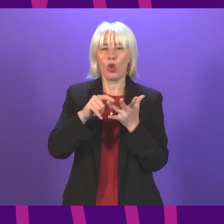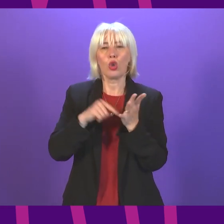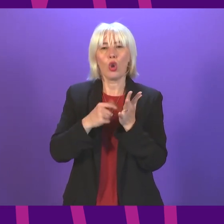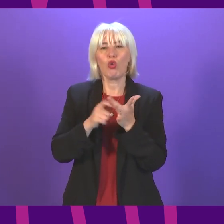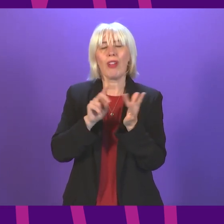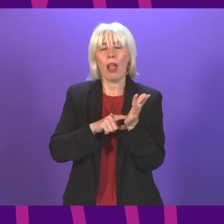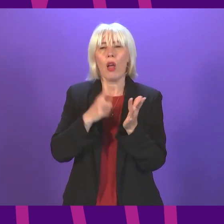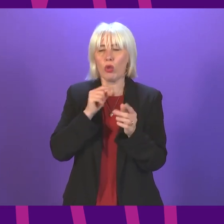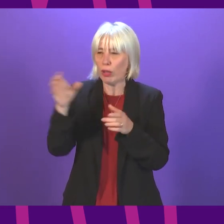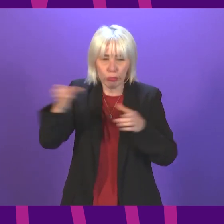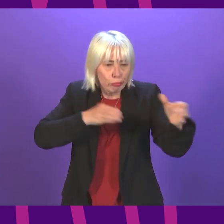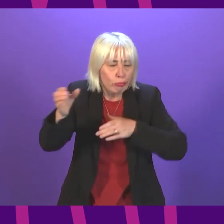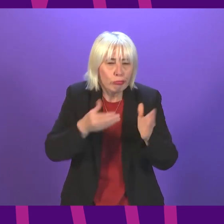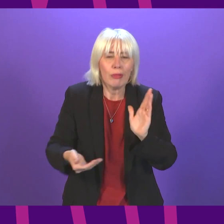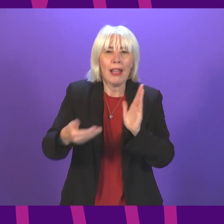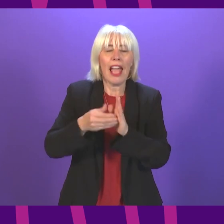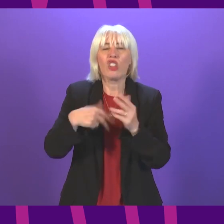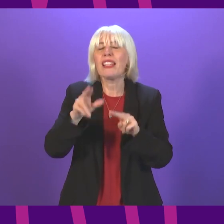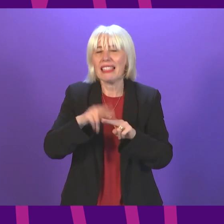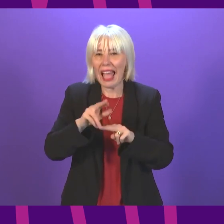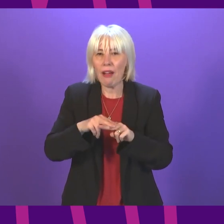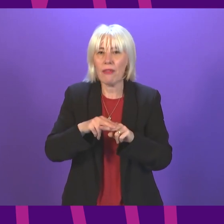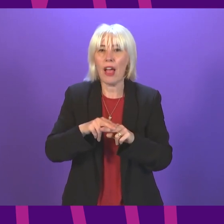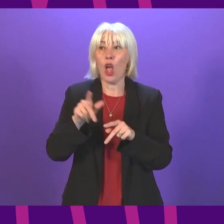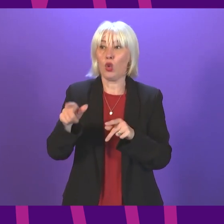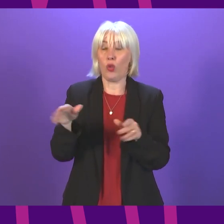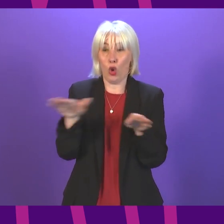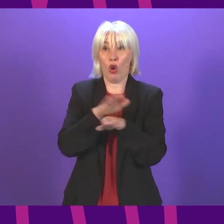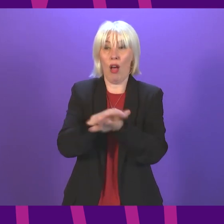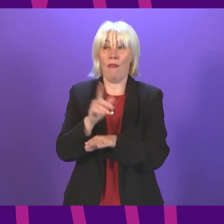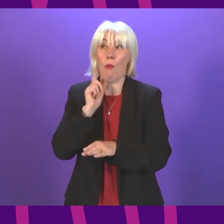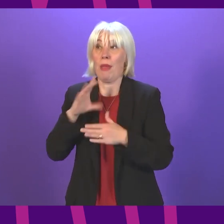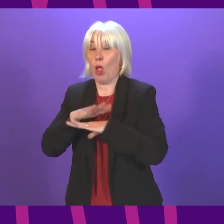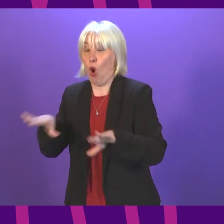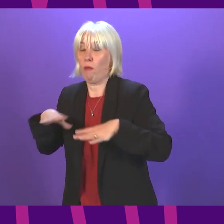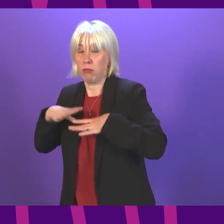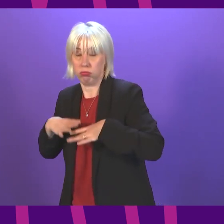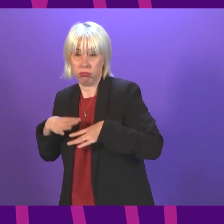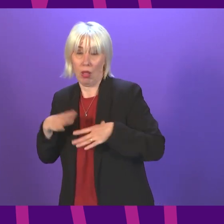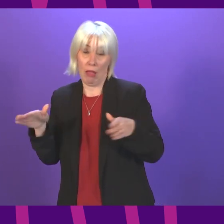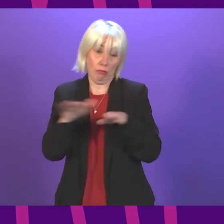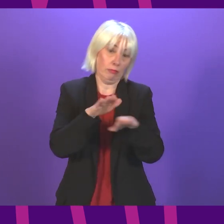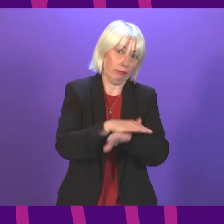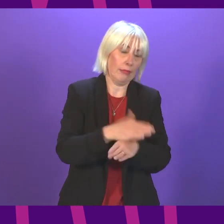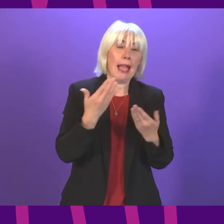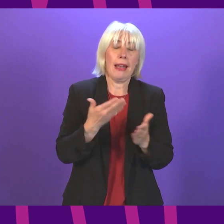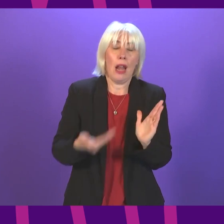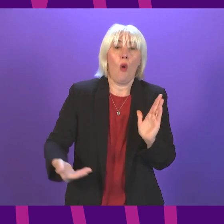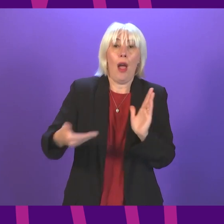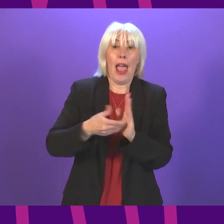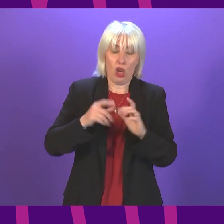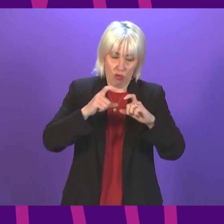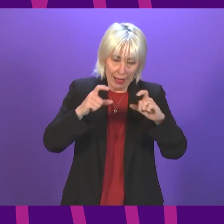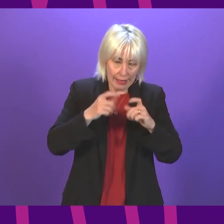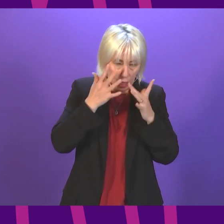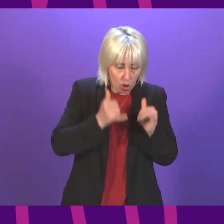and trained additional staff to minimise the requirement to work rest days. Now that there are 140 additional ticket examiners and conductors, the issue